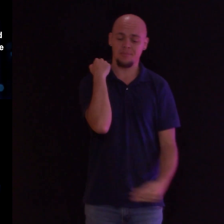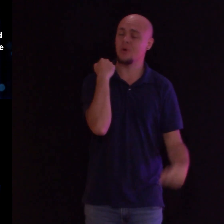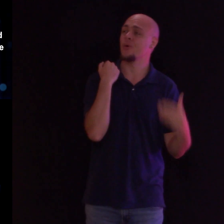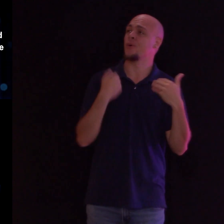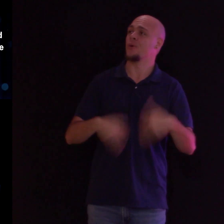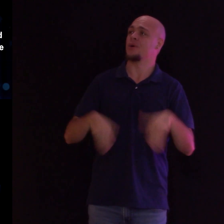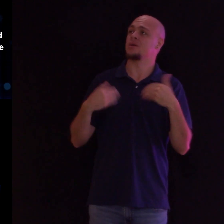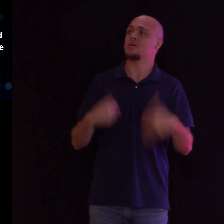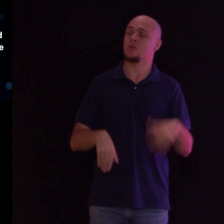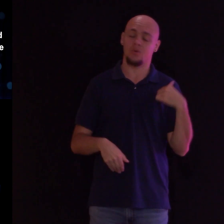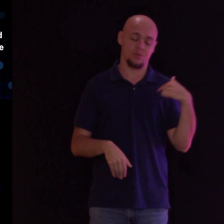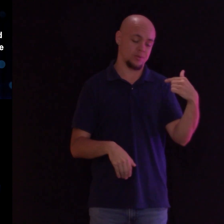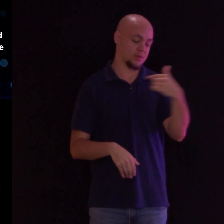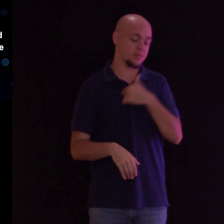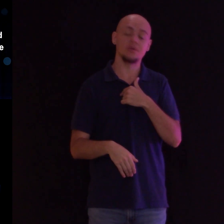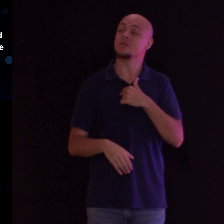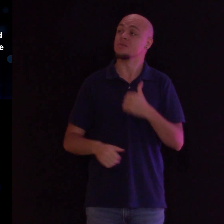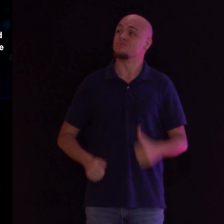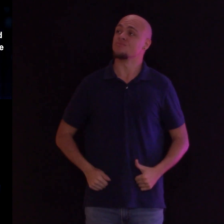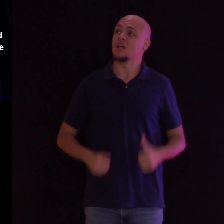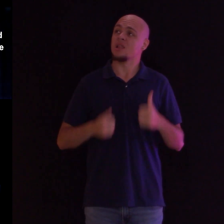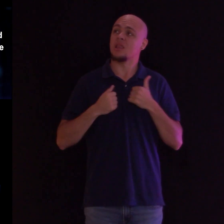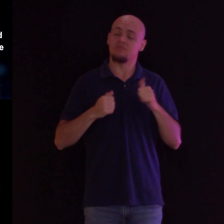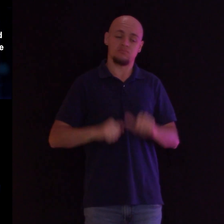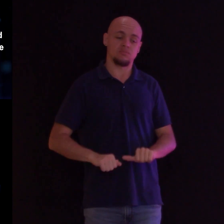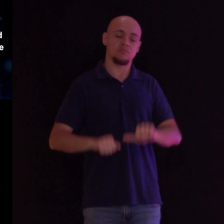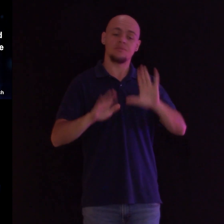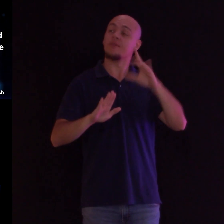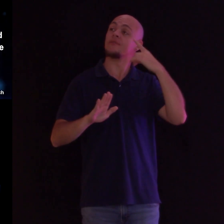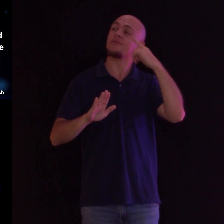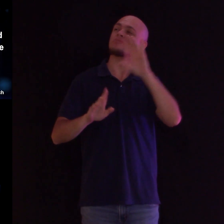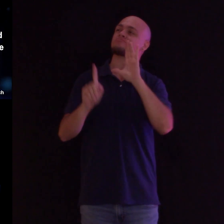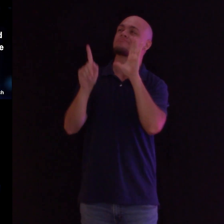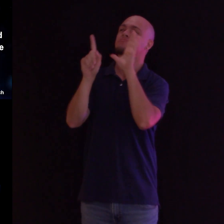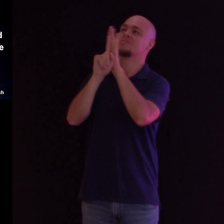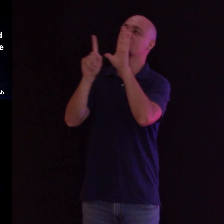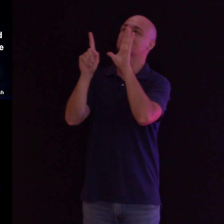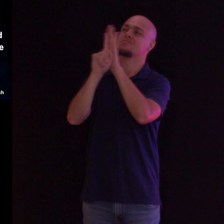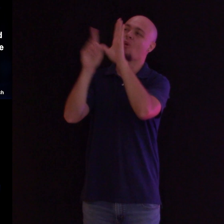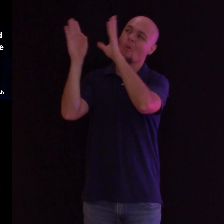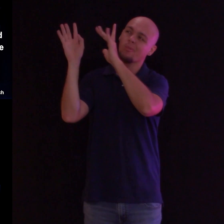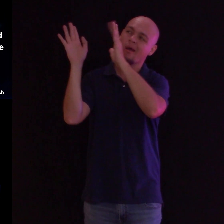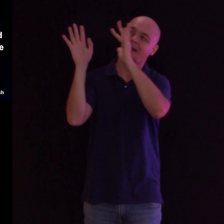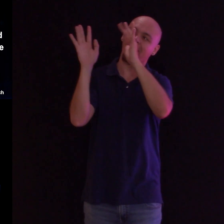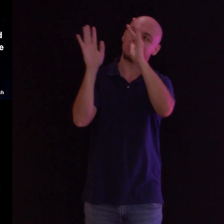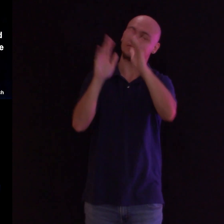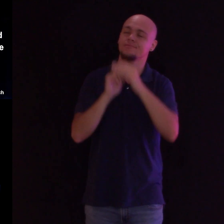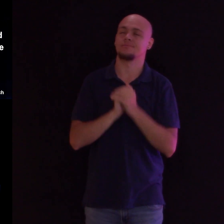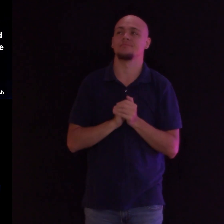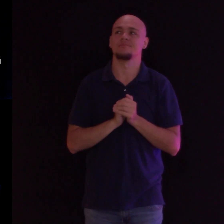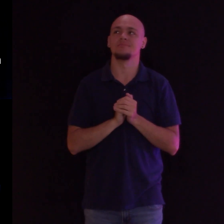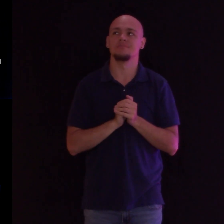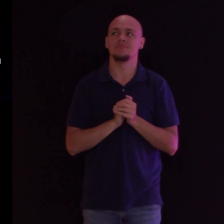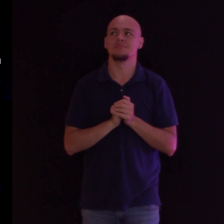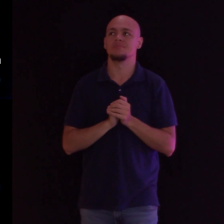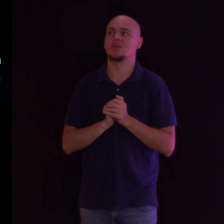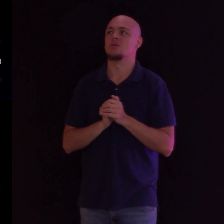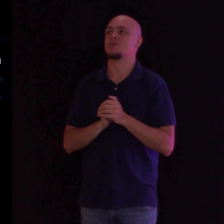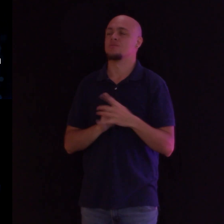We lay down our lives to heaven's course We